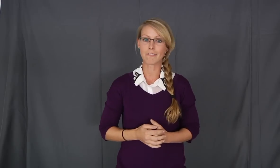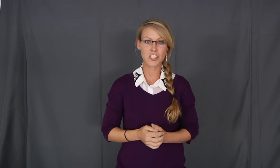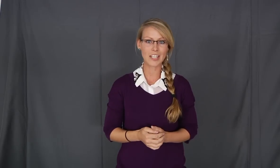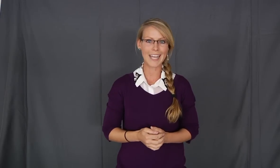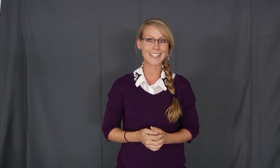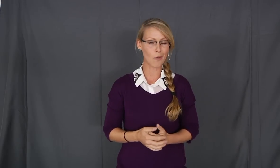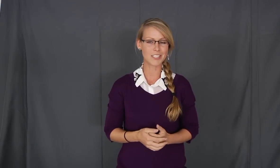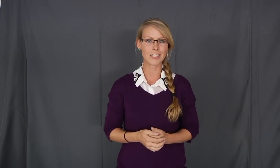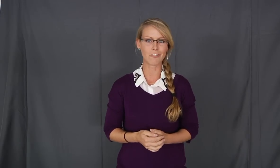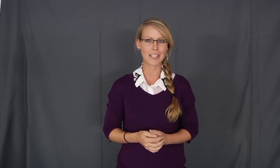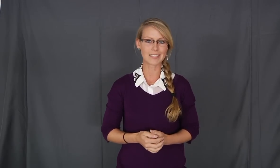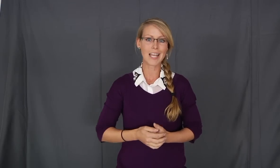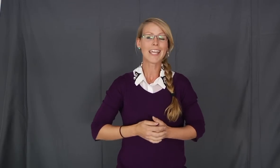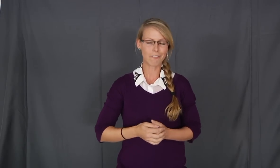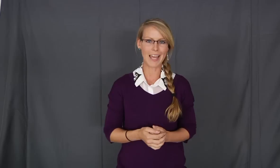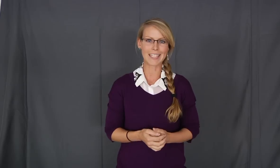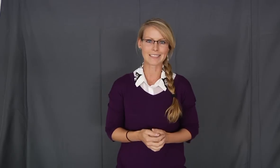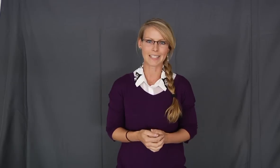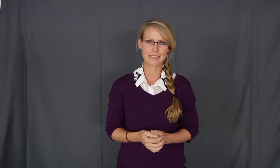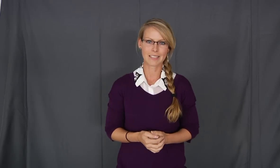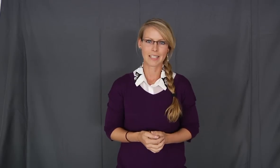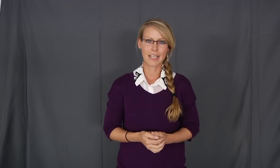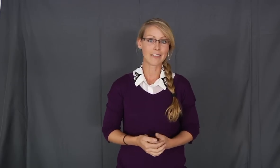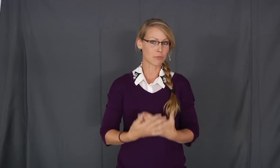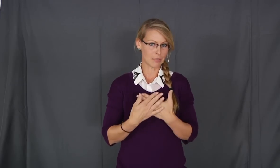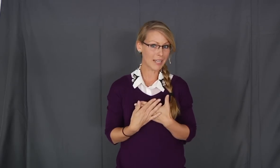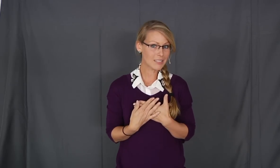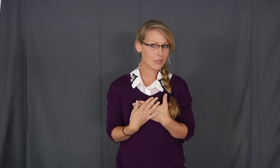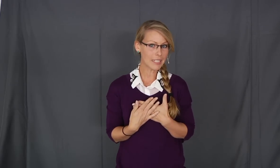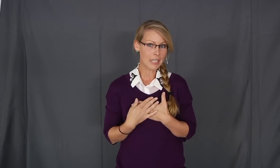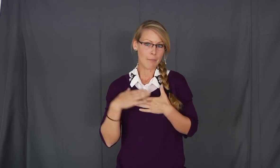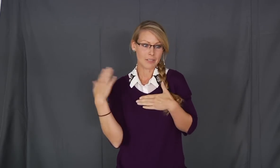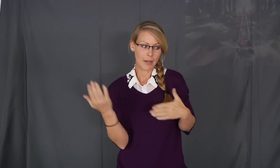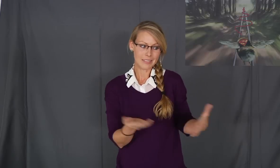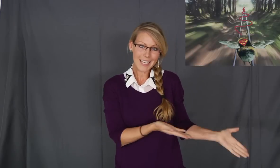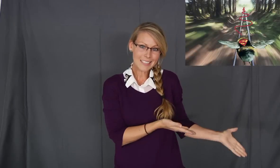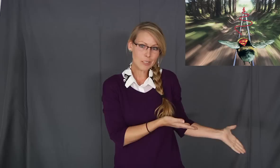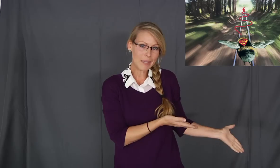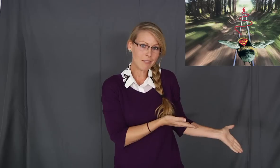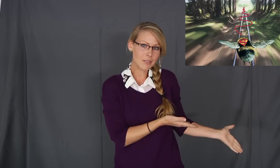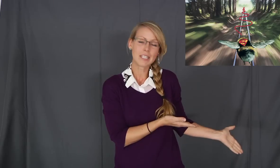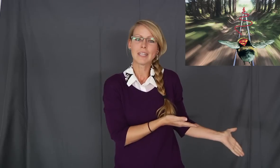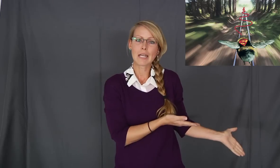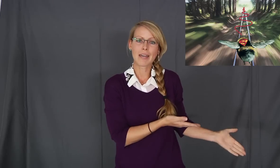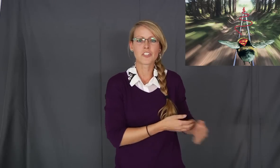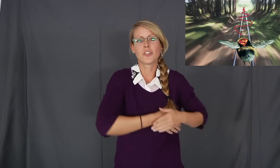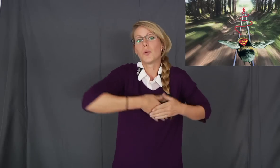visually guided obstacle avoidance in flying insects. And this was my story about how tiny superheroes can manage to do